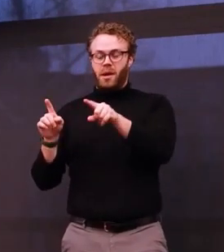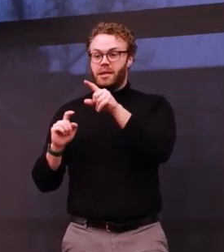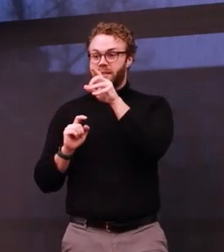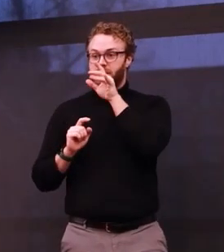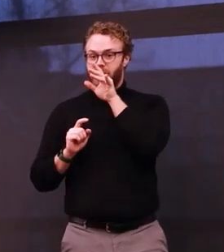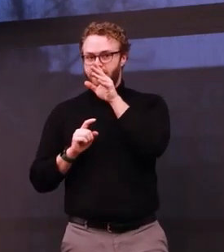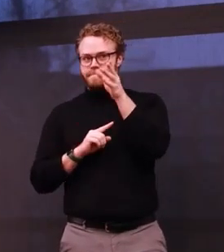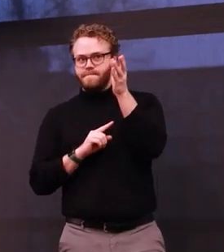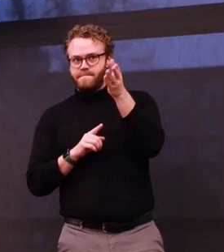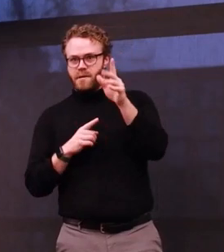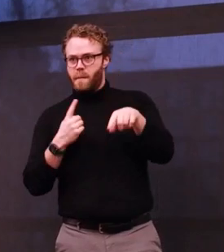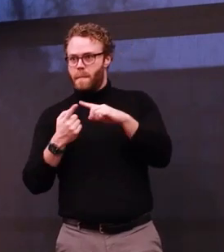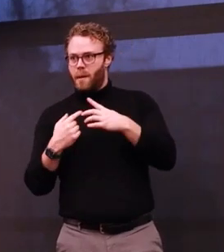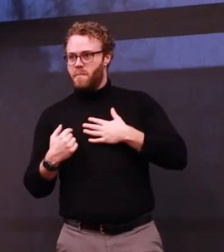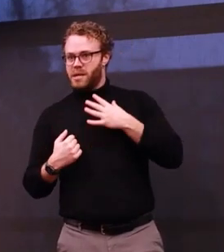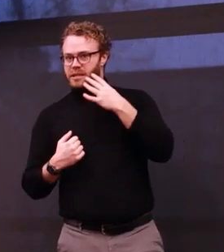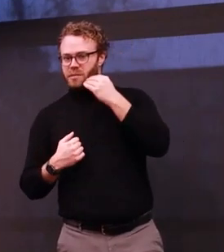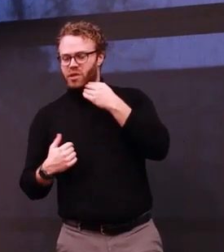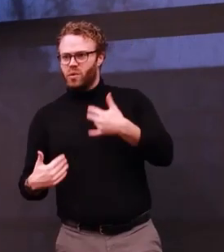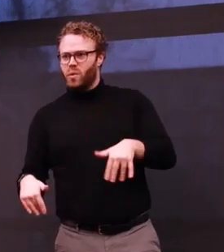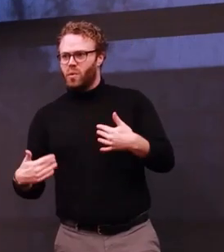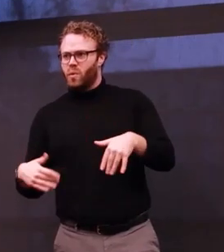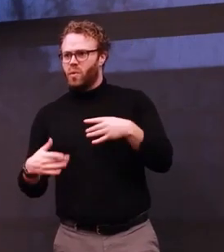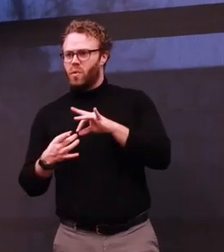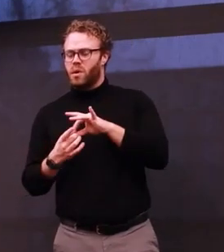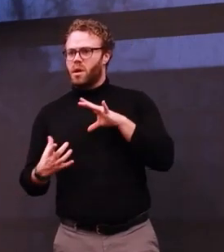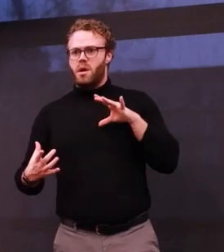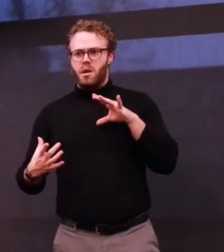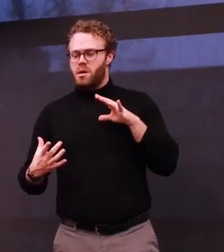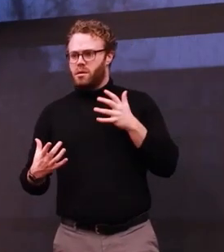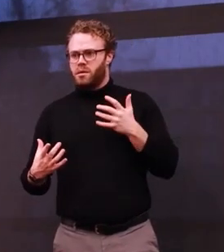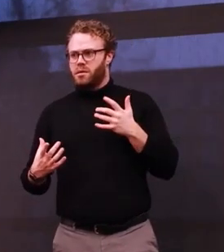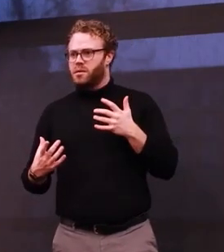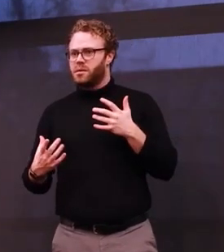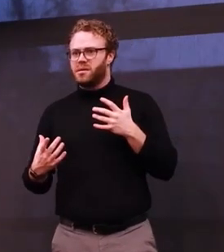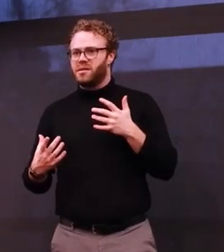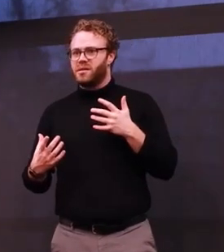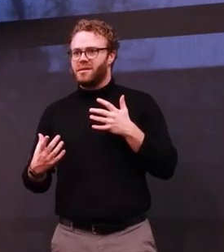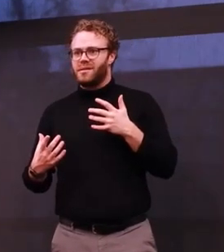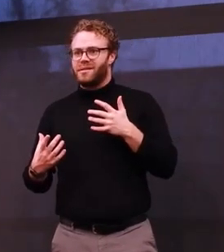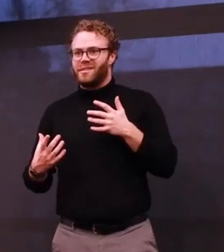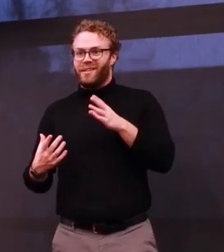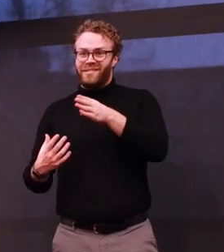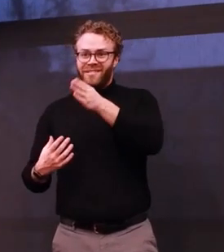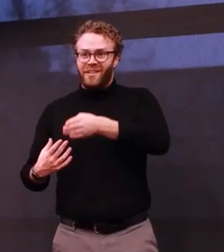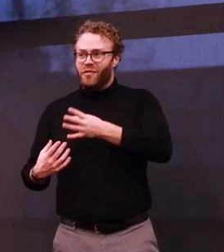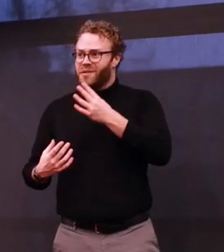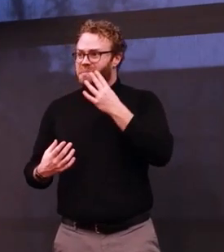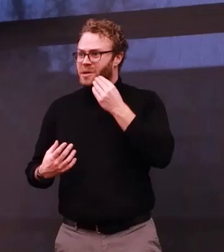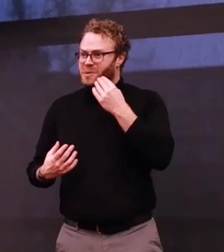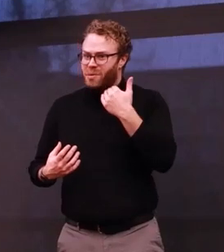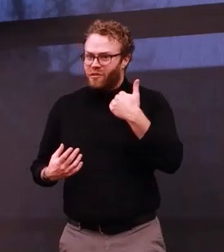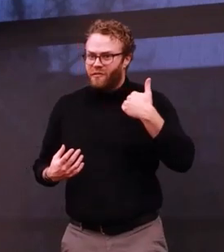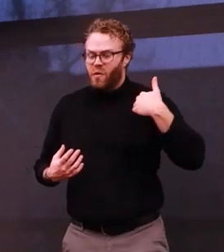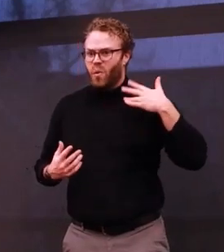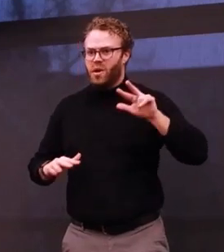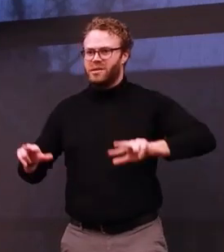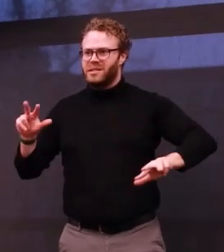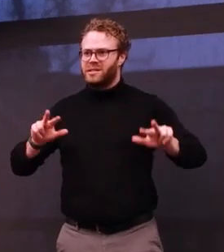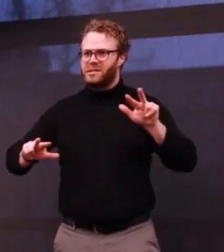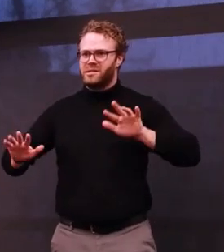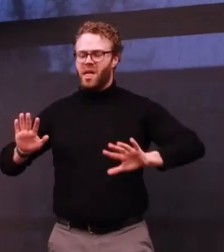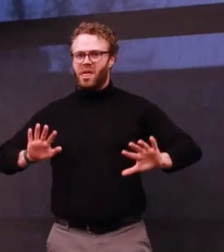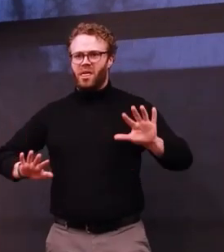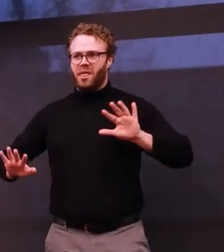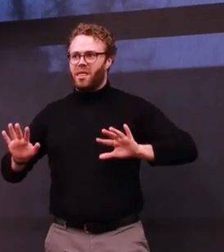experiencing. It was so unlike a situation that I hadn't had or knew anybody who had ever had.